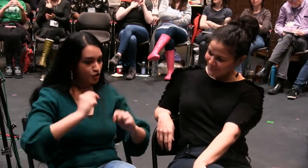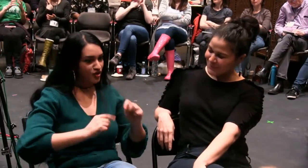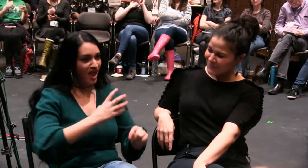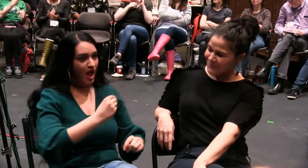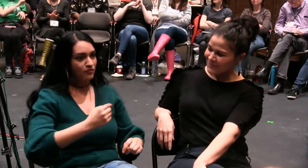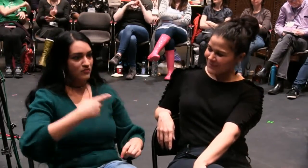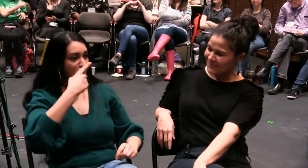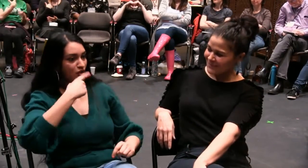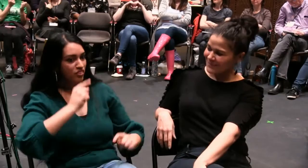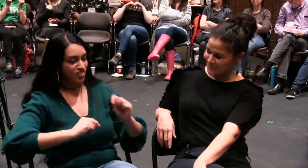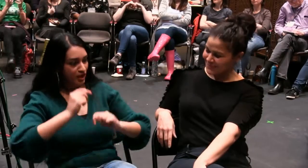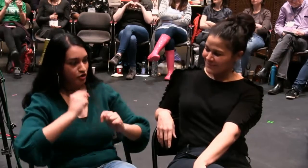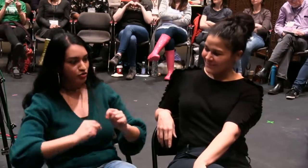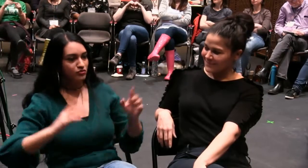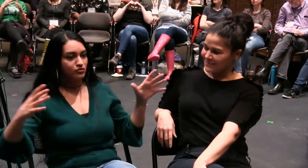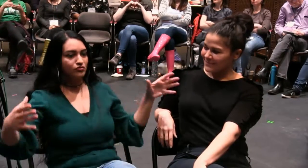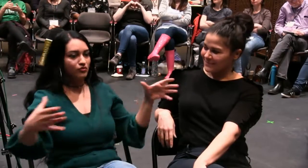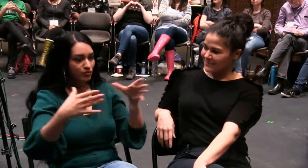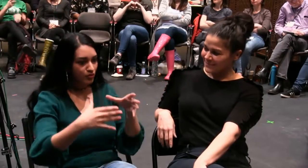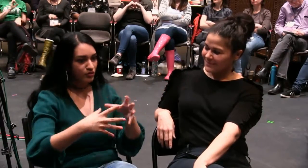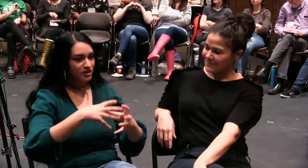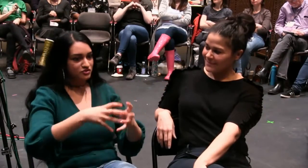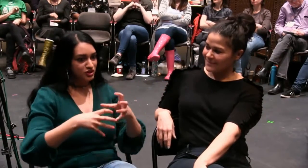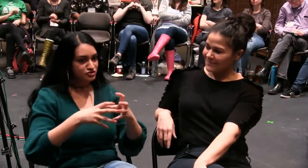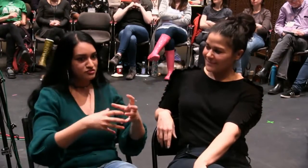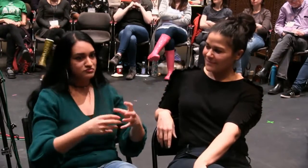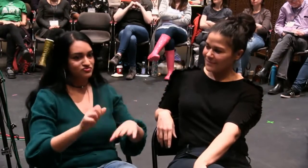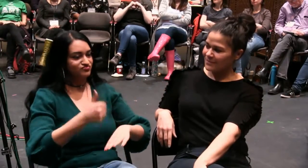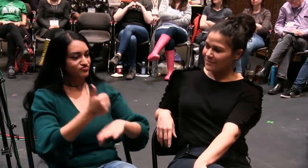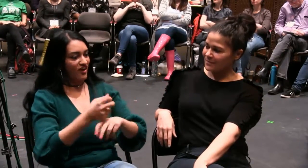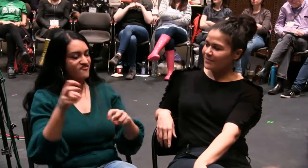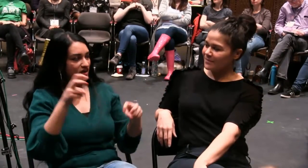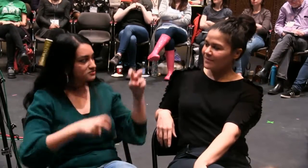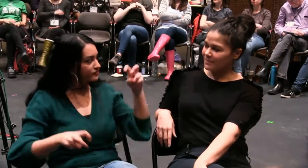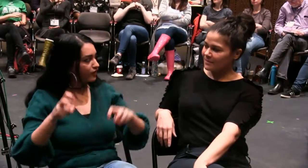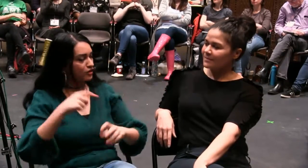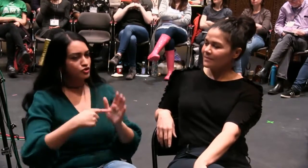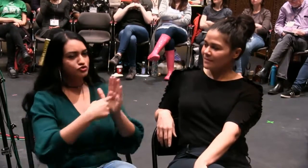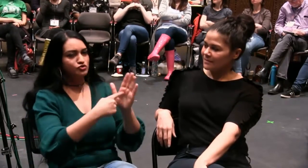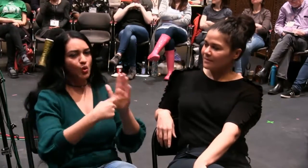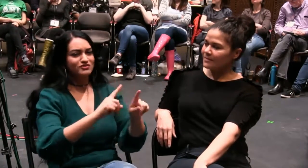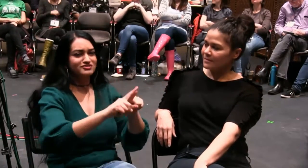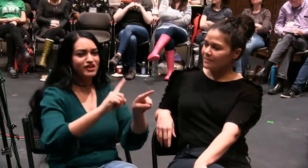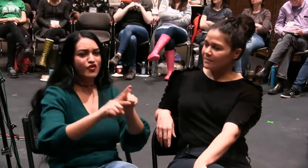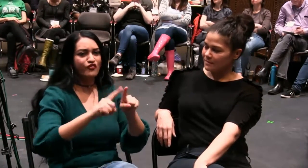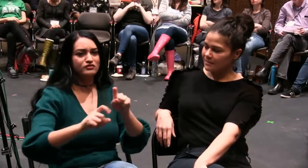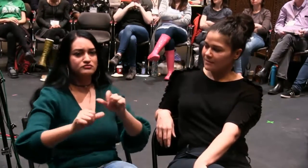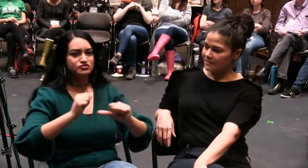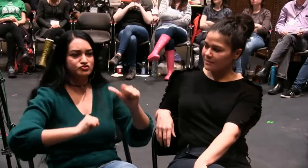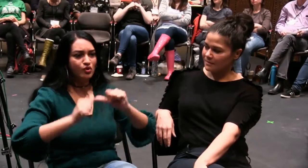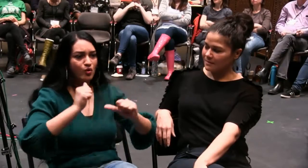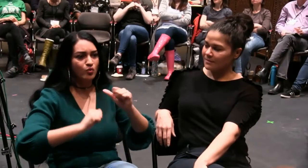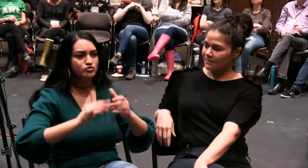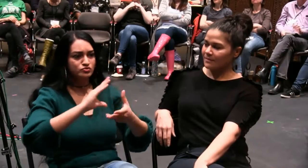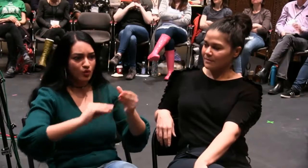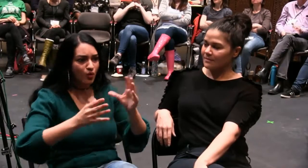a festival where hearing artists and deaf artists can come together.